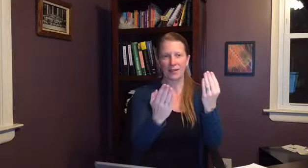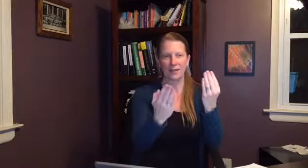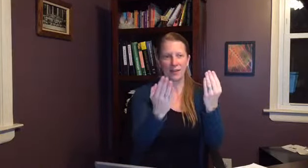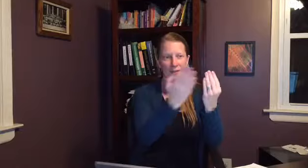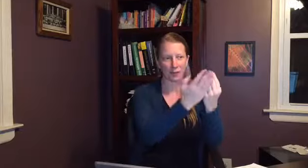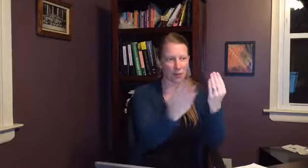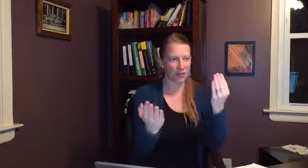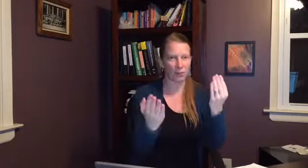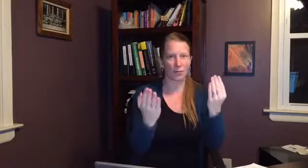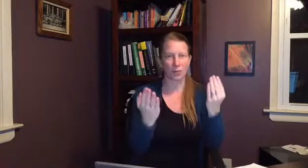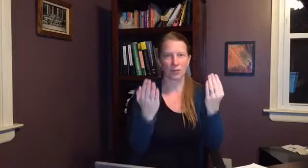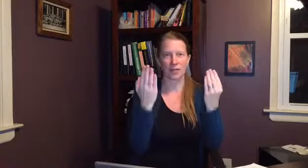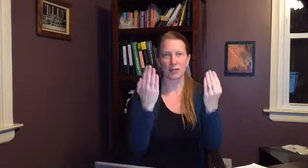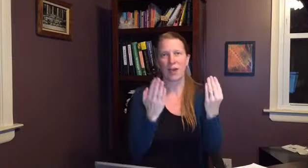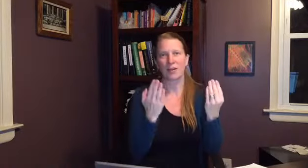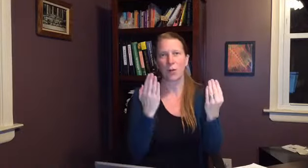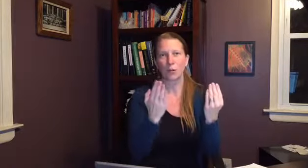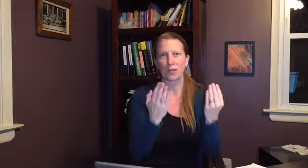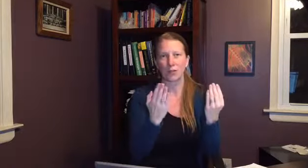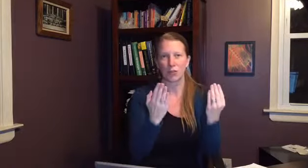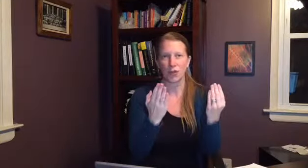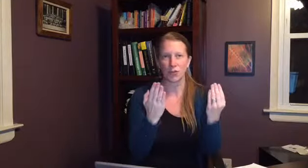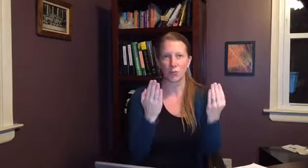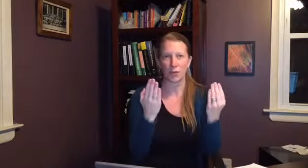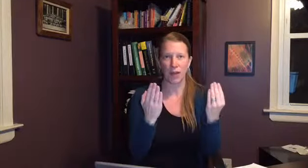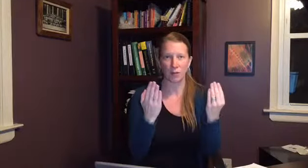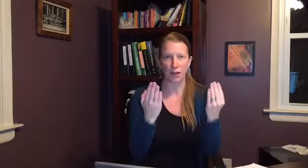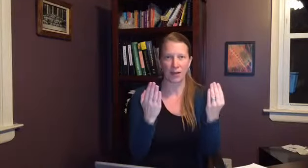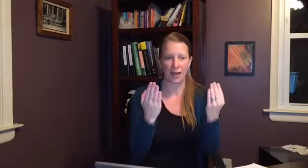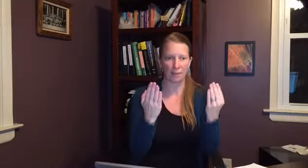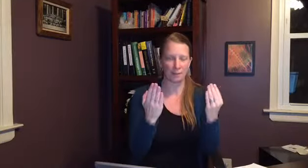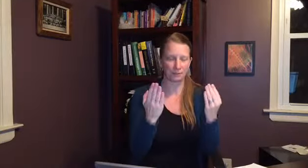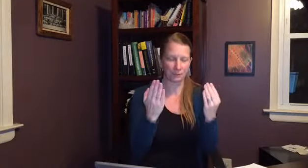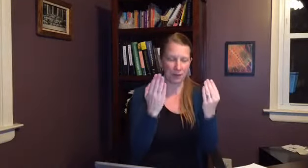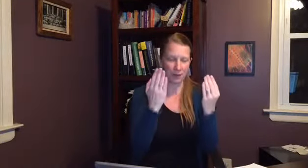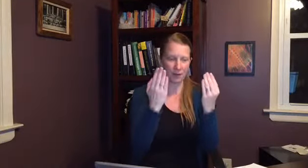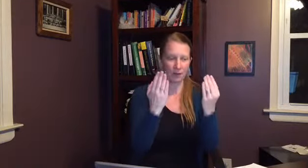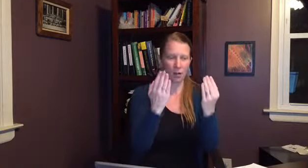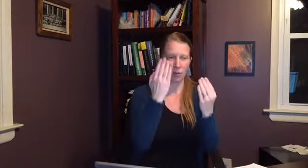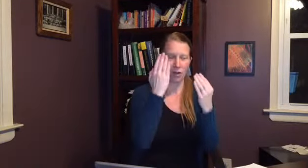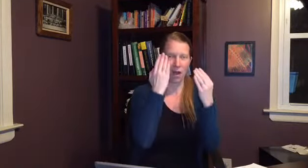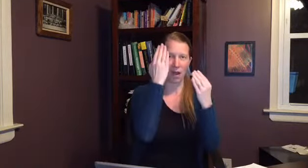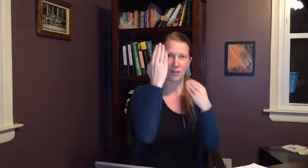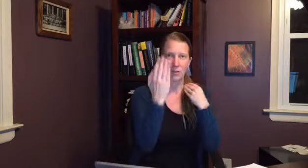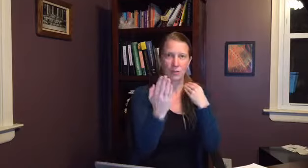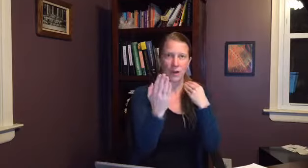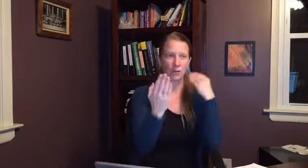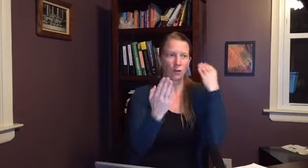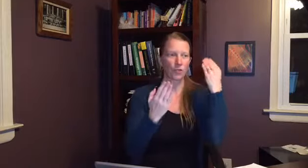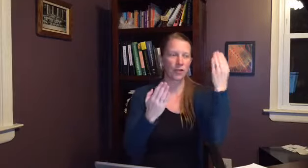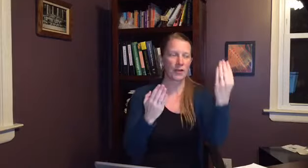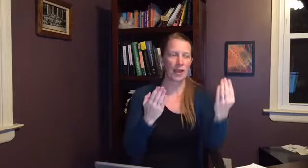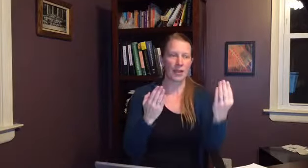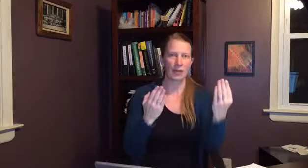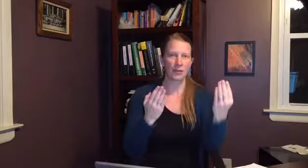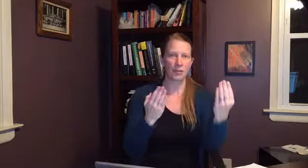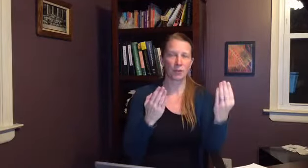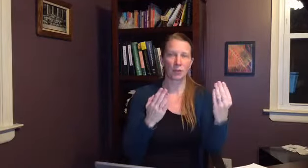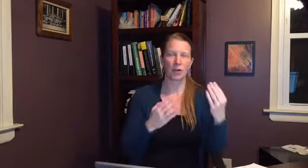and they're with this one person that's kind of the only situation where that will kind of happen so i do the viral culture and i do the blood work